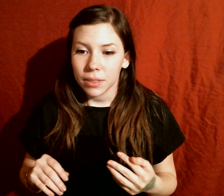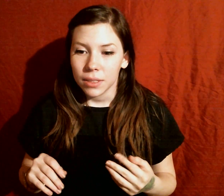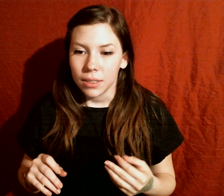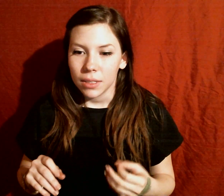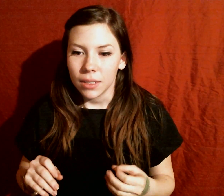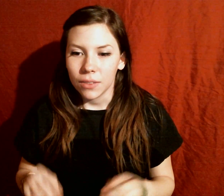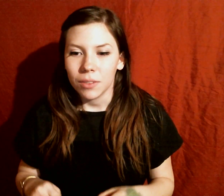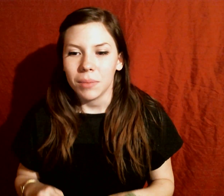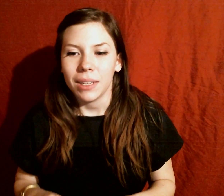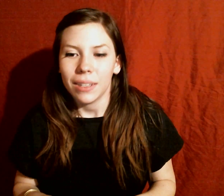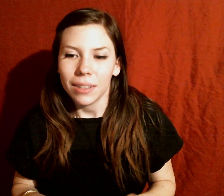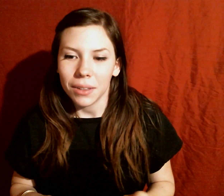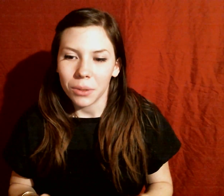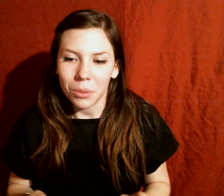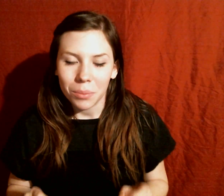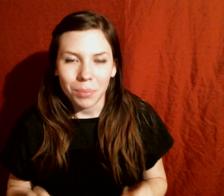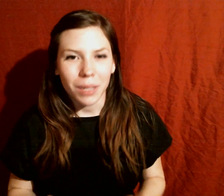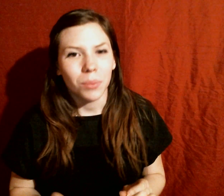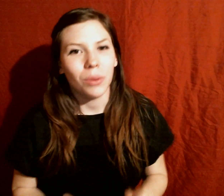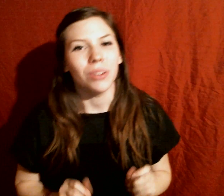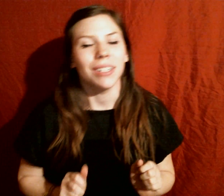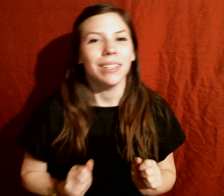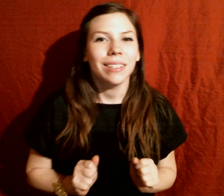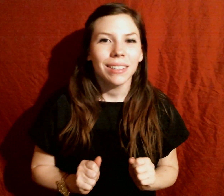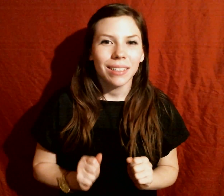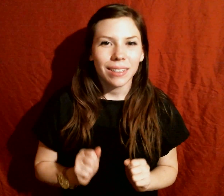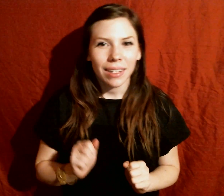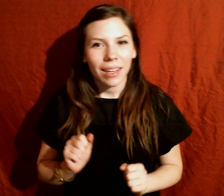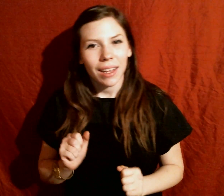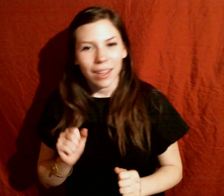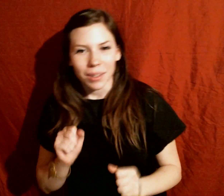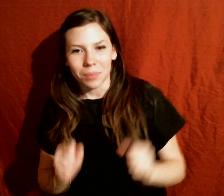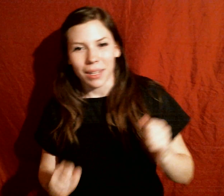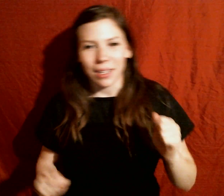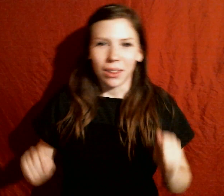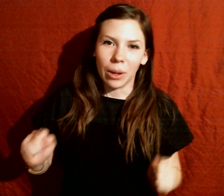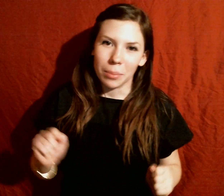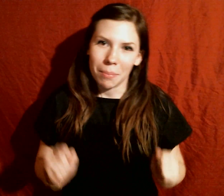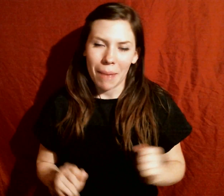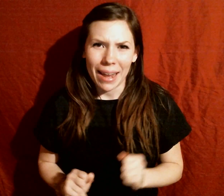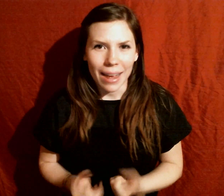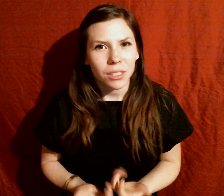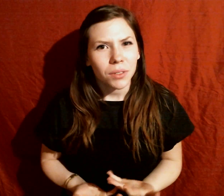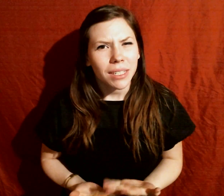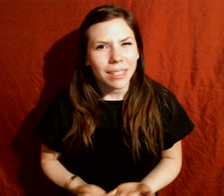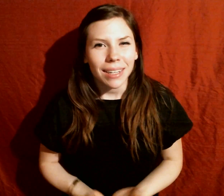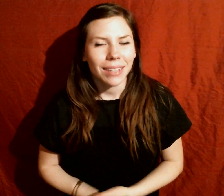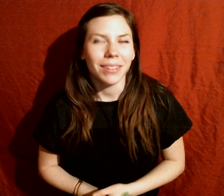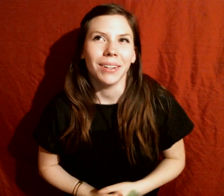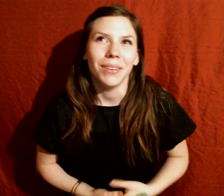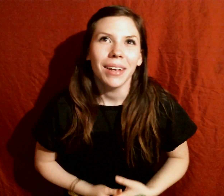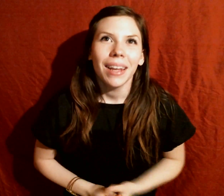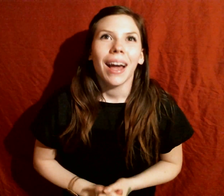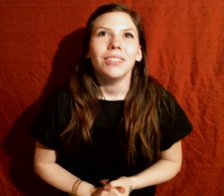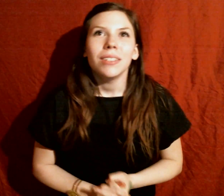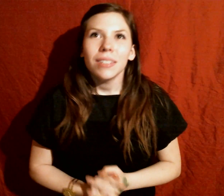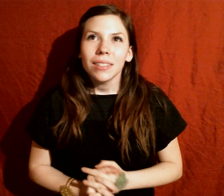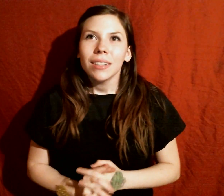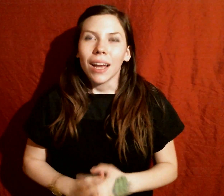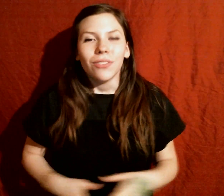given me a little bit more some like LARP badassery? I don't know. I just I feel